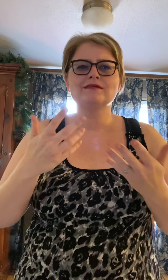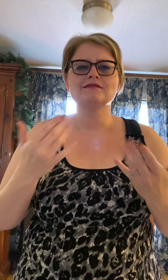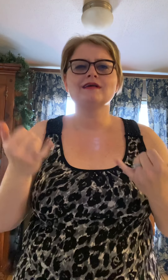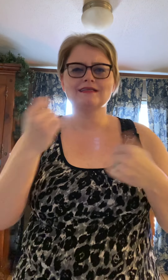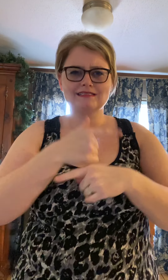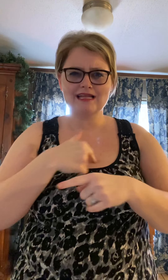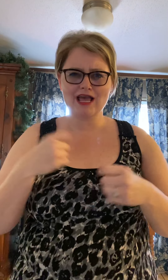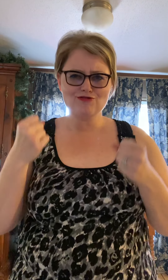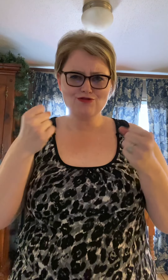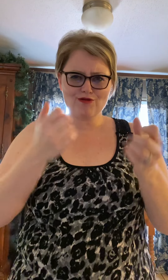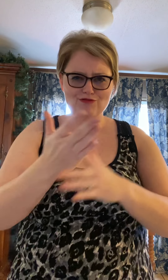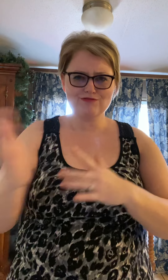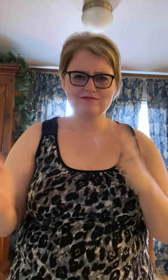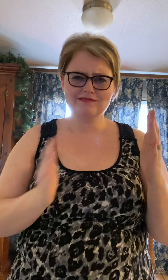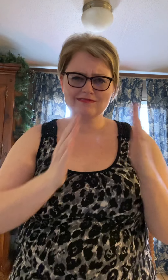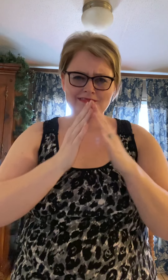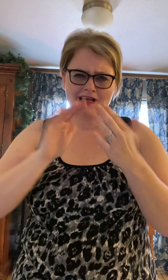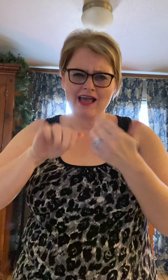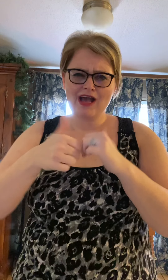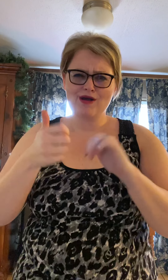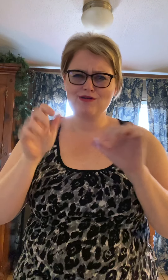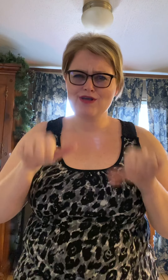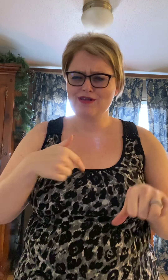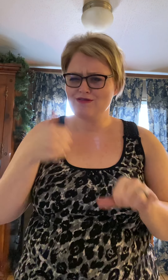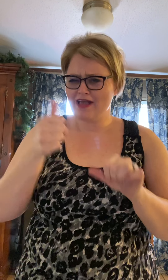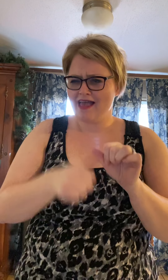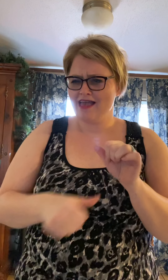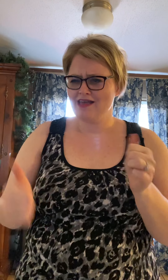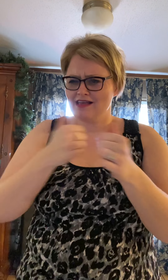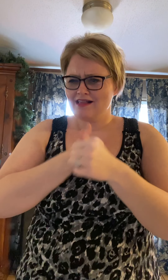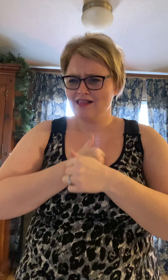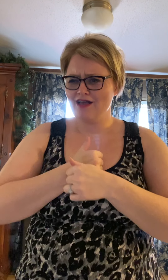Cause how could I ever love someone else?